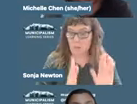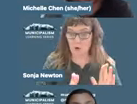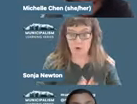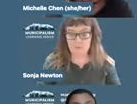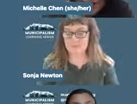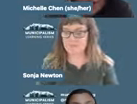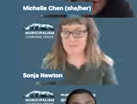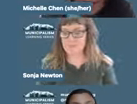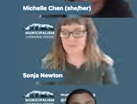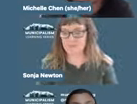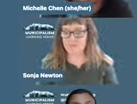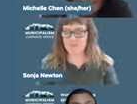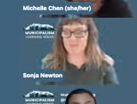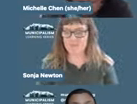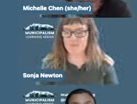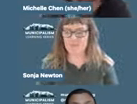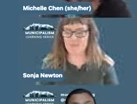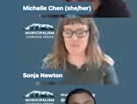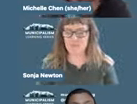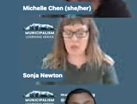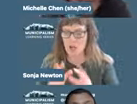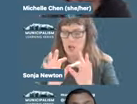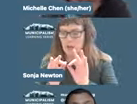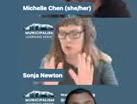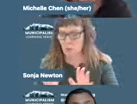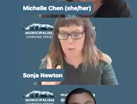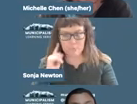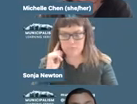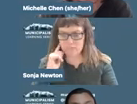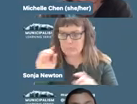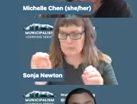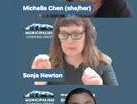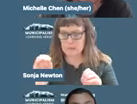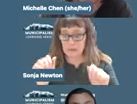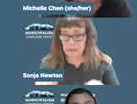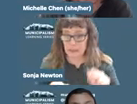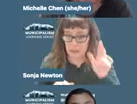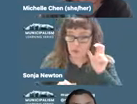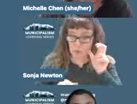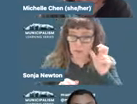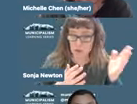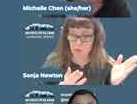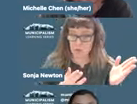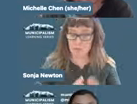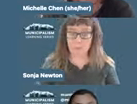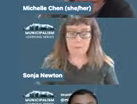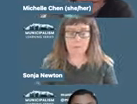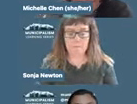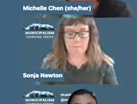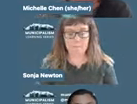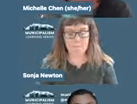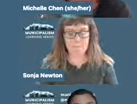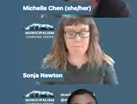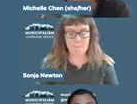So, I think the interpreter is muted for me, but can other people hear me? No. Okay.